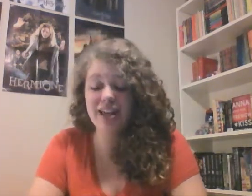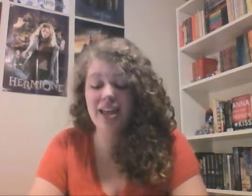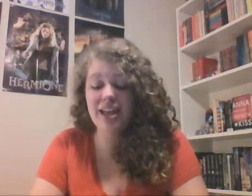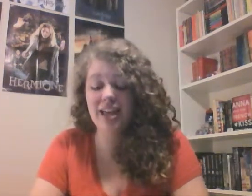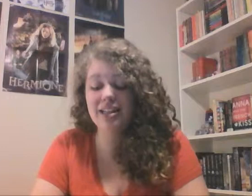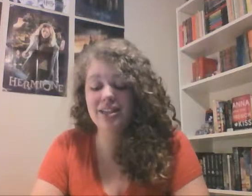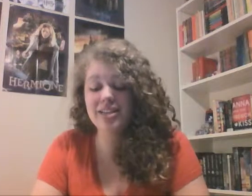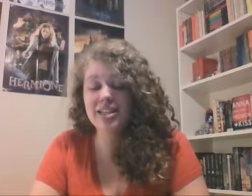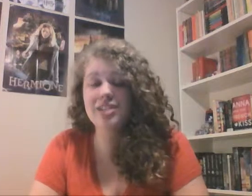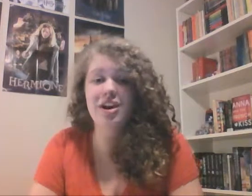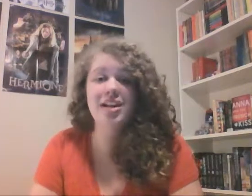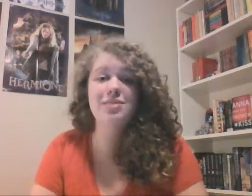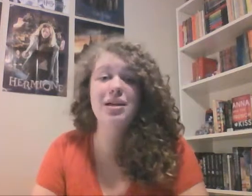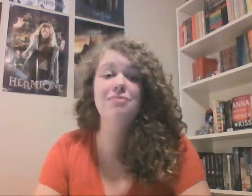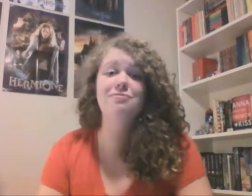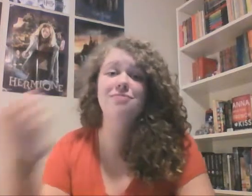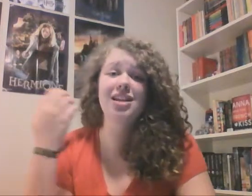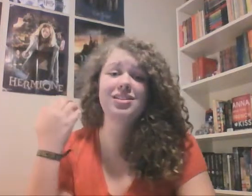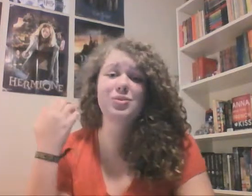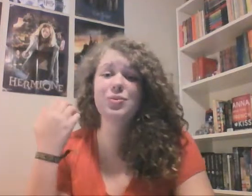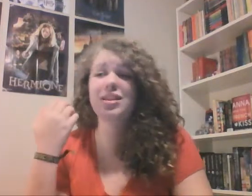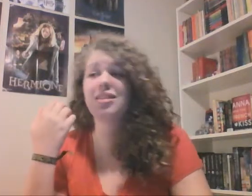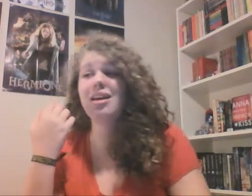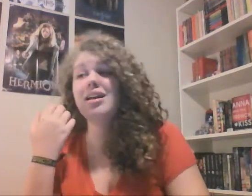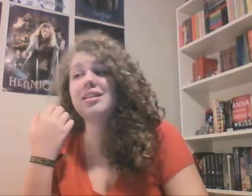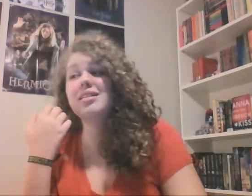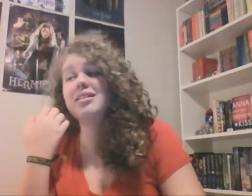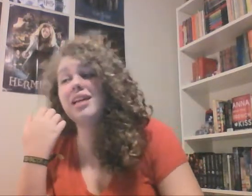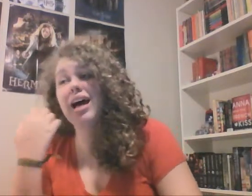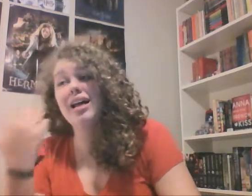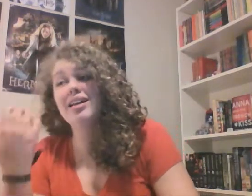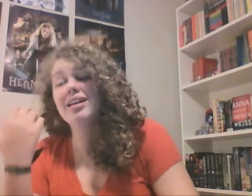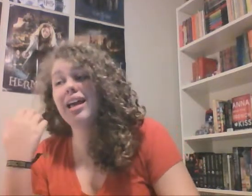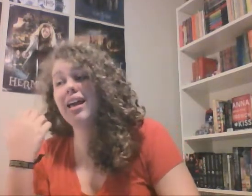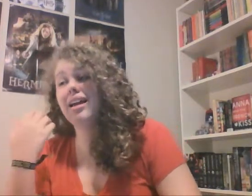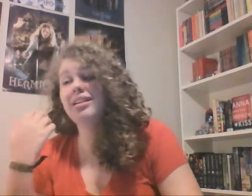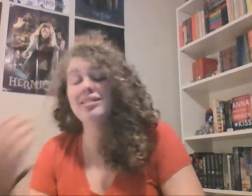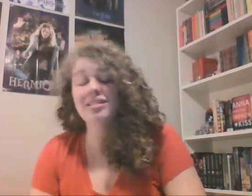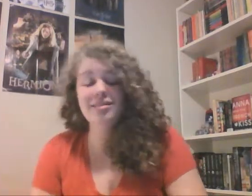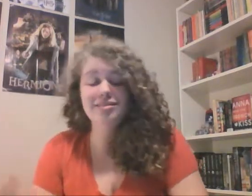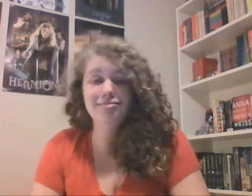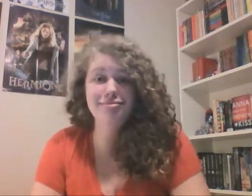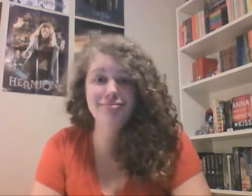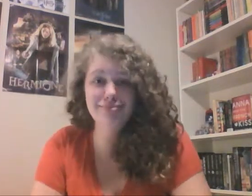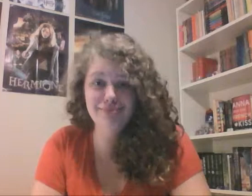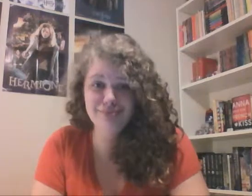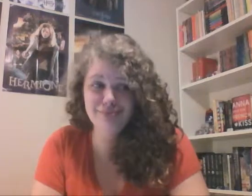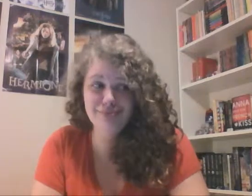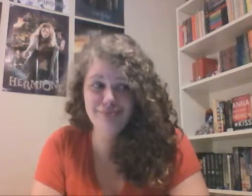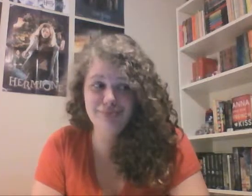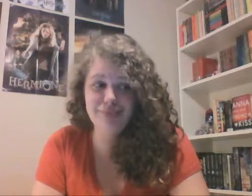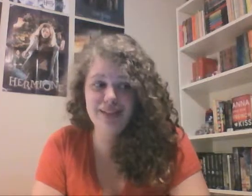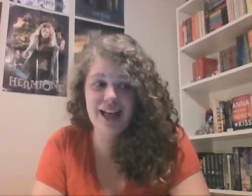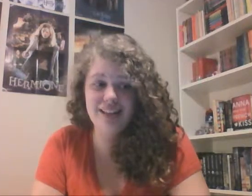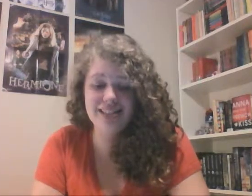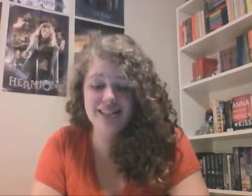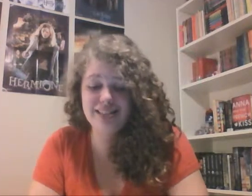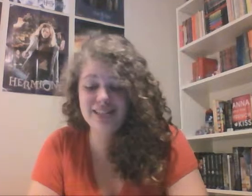And Clary's like trying to become friends with Alec. And Alec's teaching